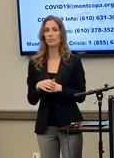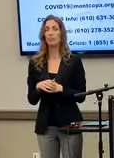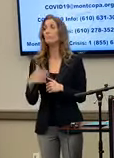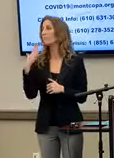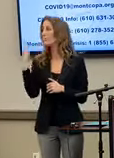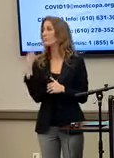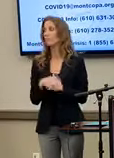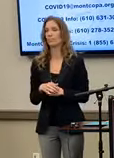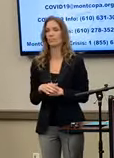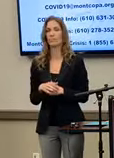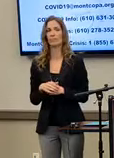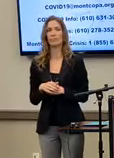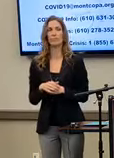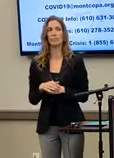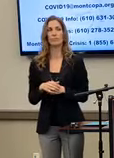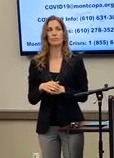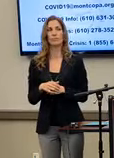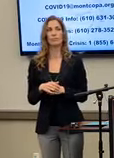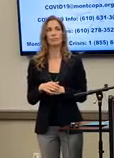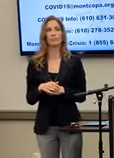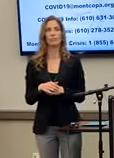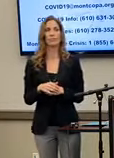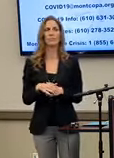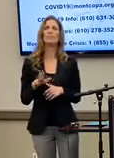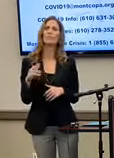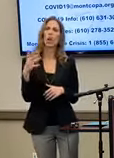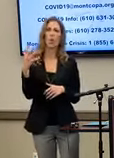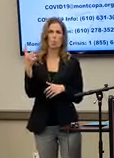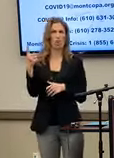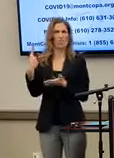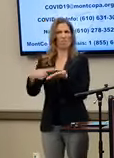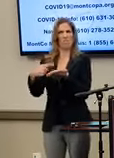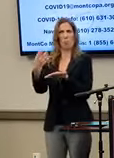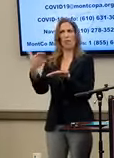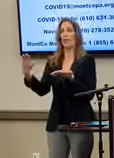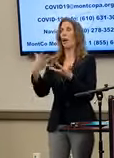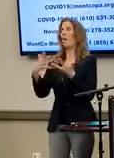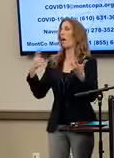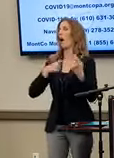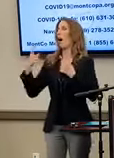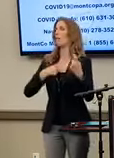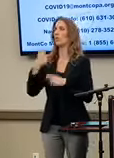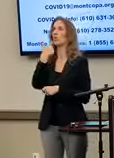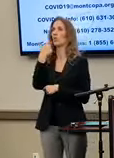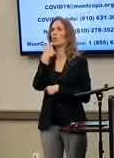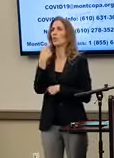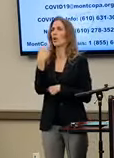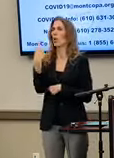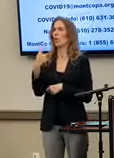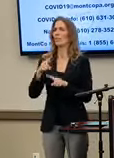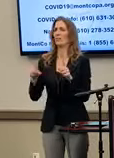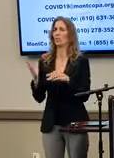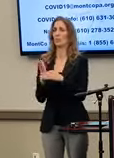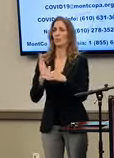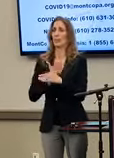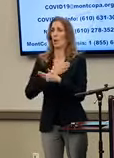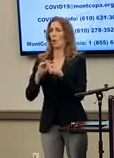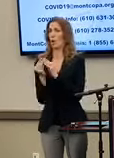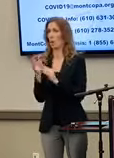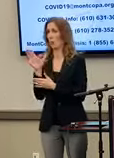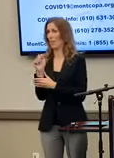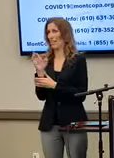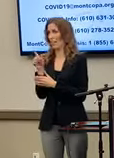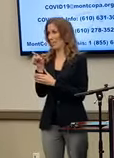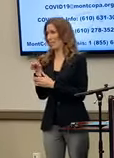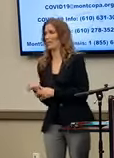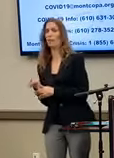Thank you. I just want to go over something that has caused a lot of questions recently, which is the discrepancy between our numbers of cases